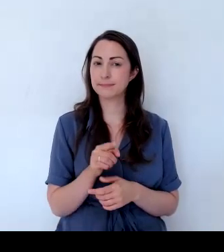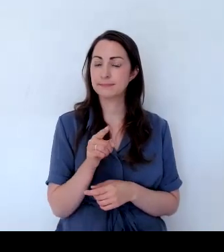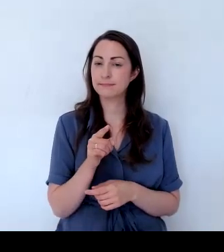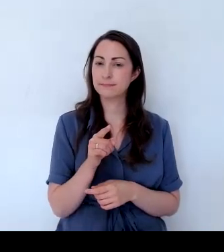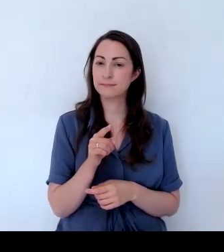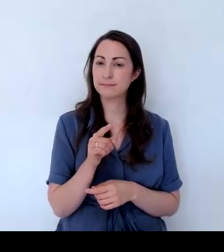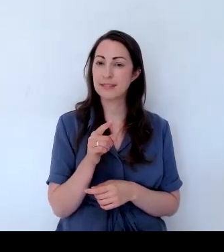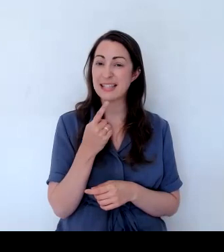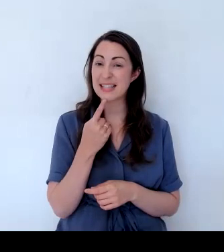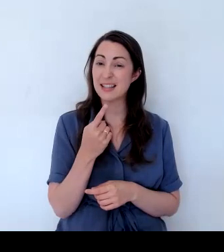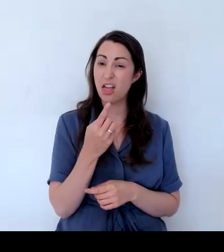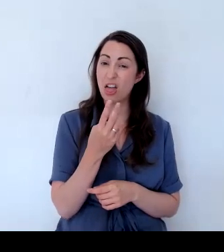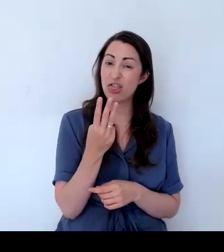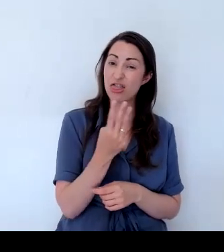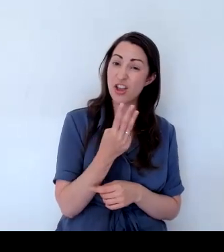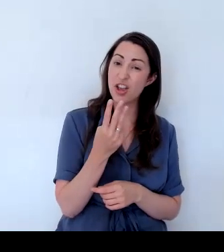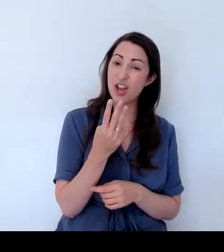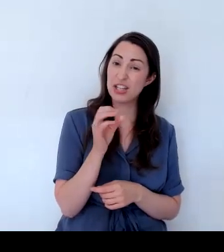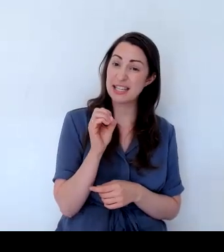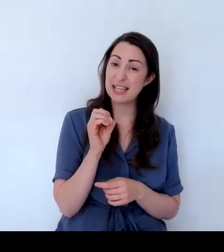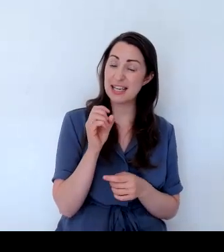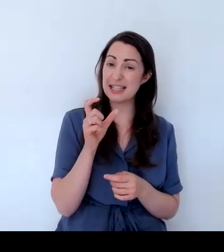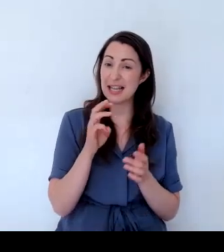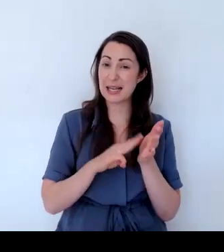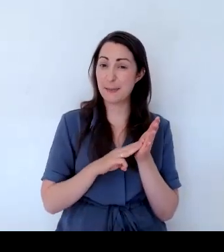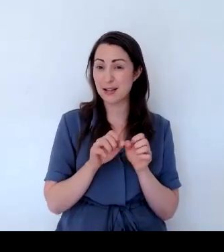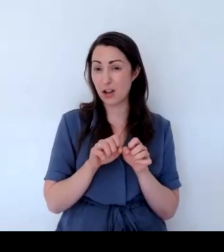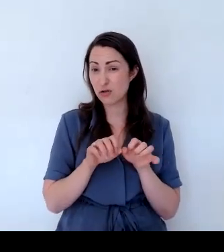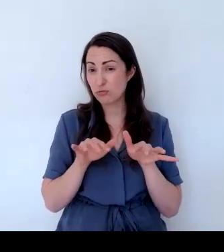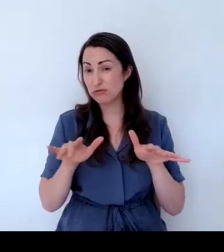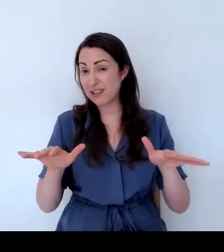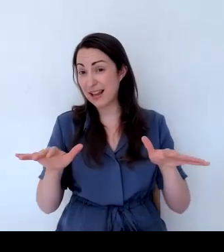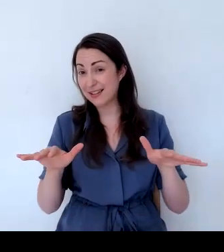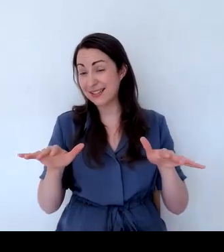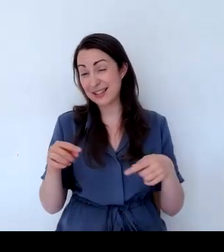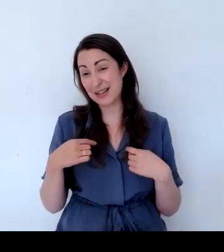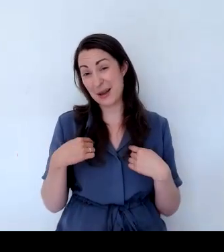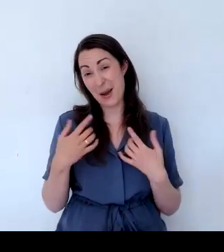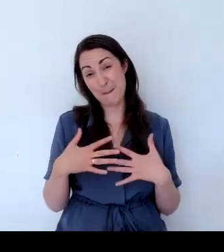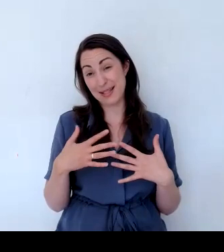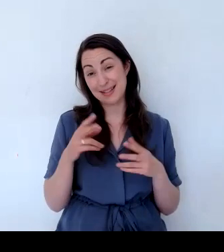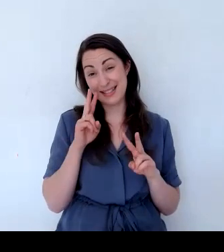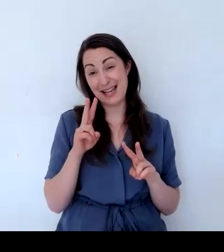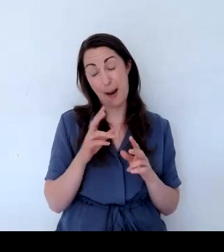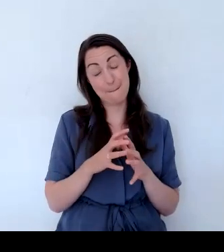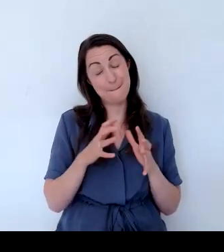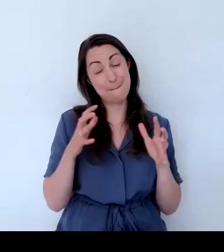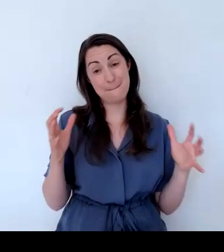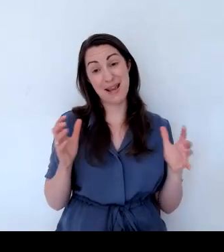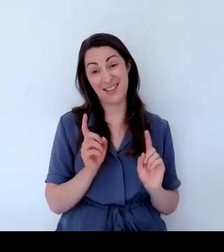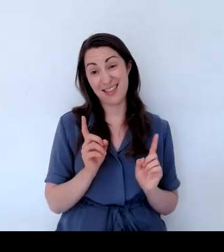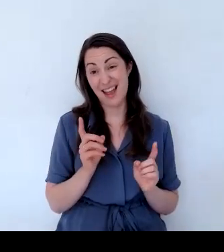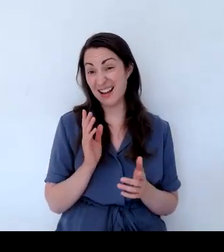centimetres spread. But I mean, I've seen it, you know, grow bigger than that actually, in the right